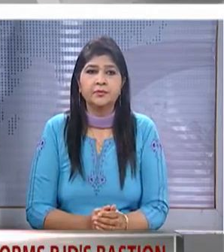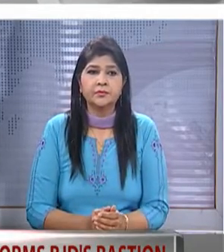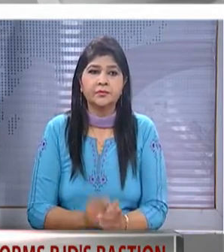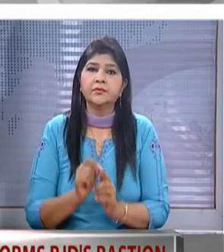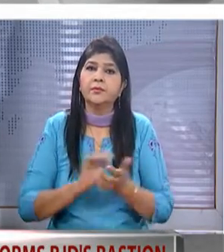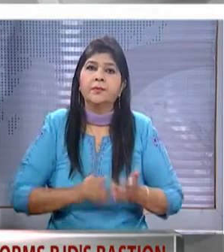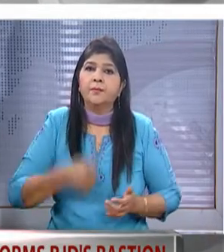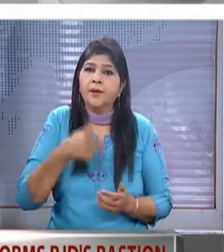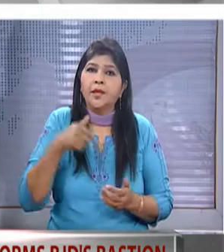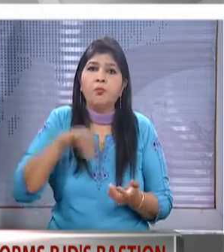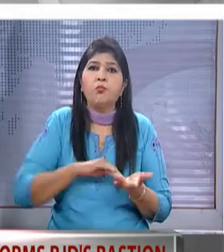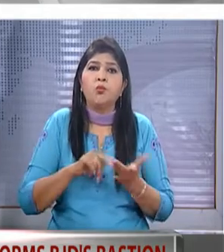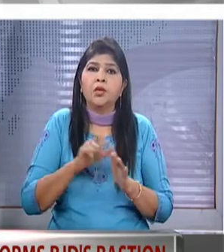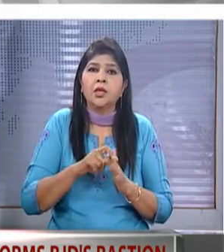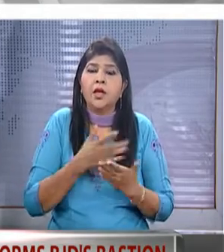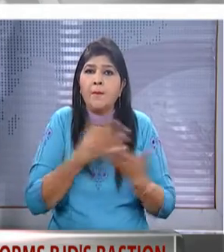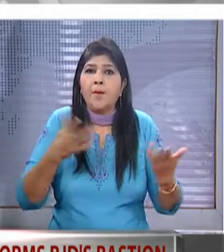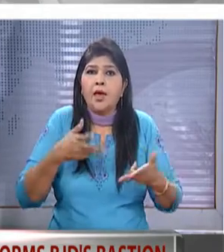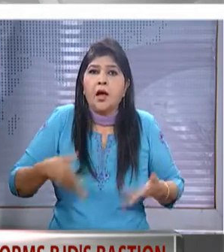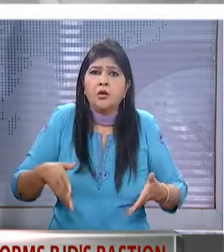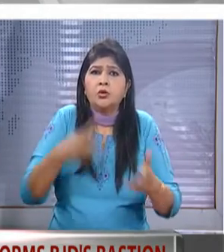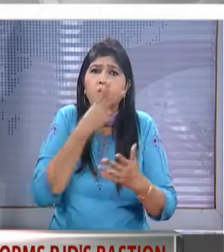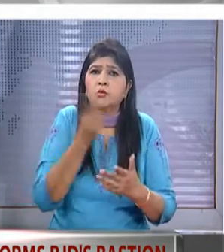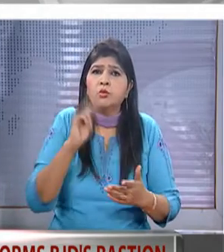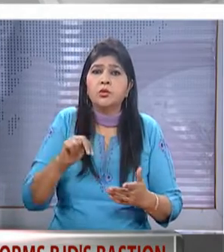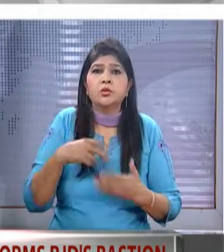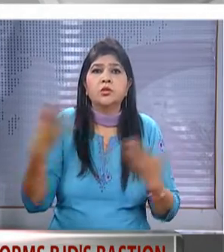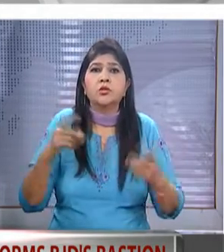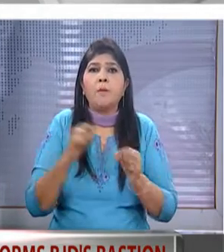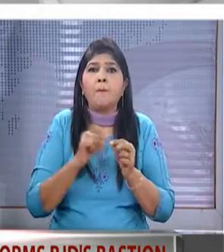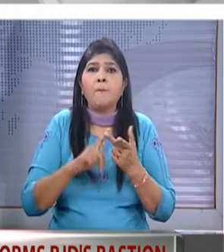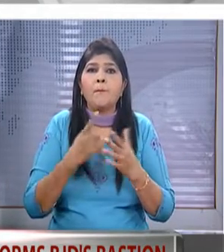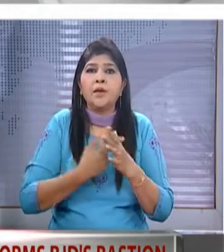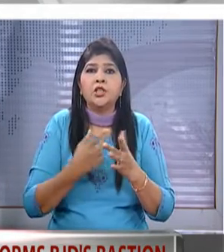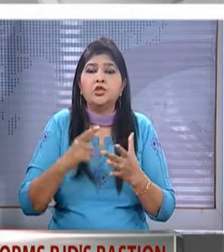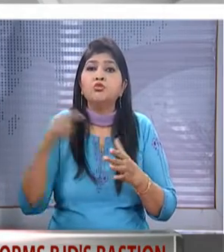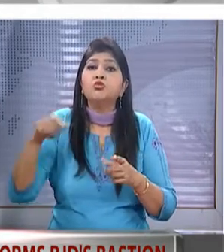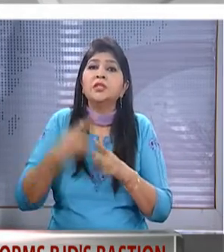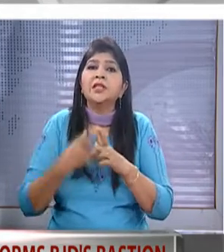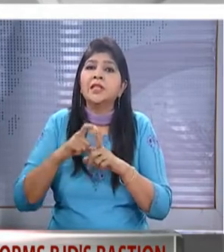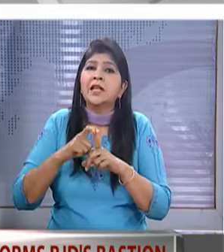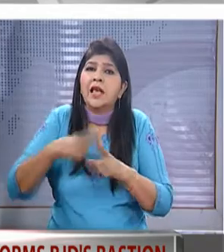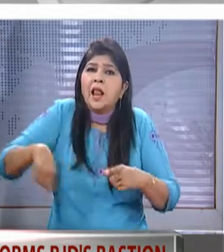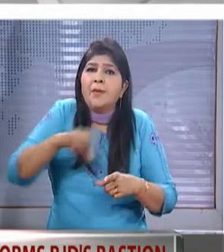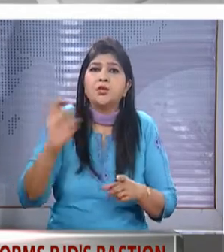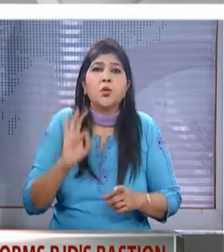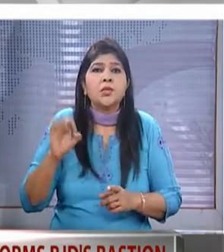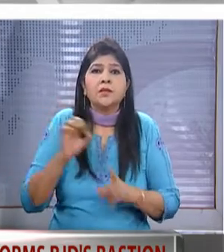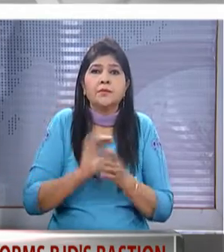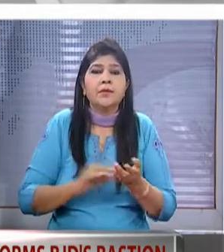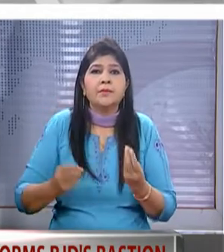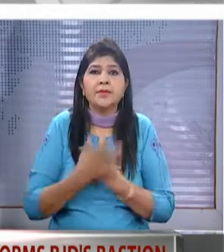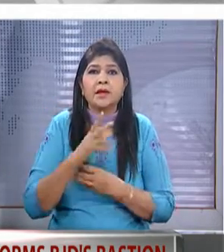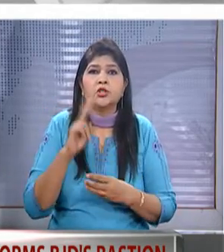prime minister narendra modi's mega roadshow storms biju janata dals bastion in urisa pm will begin his two-day